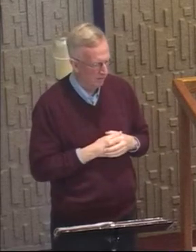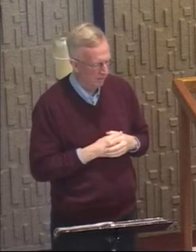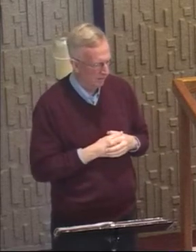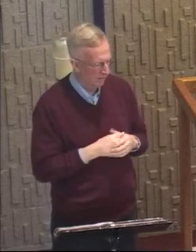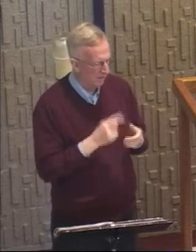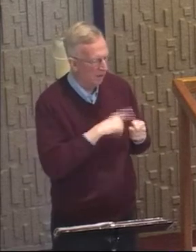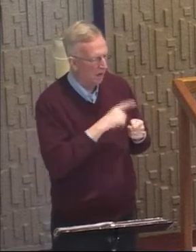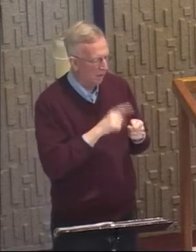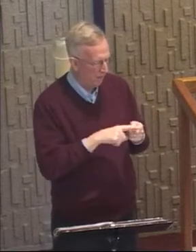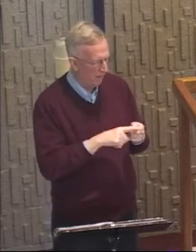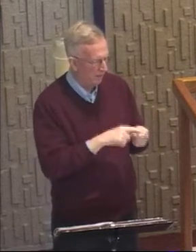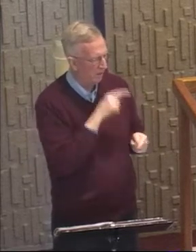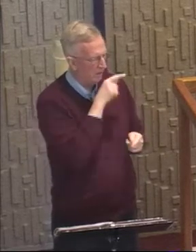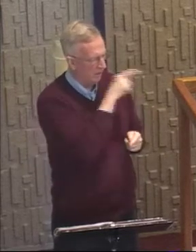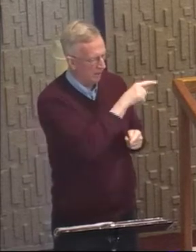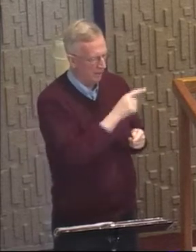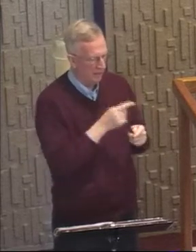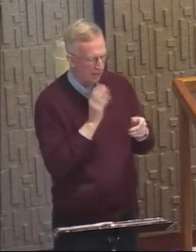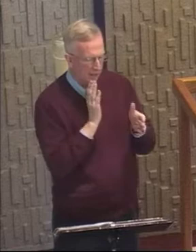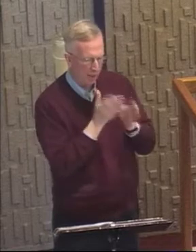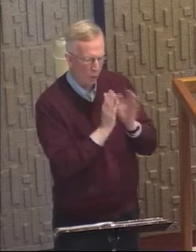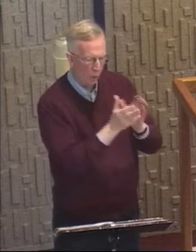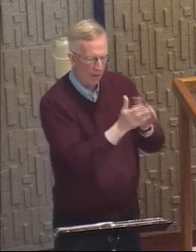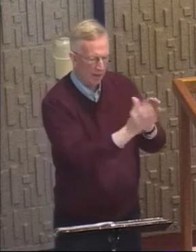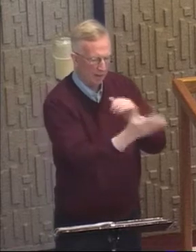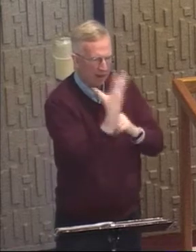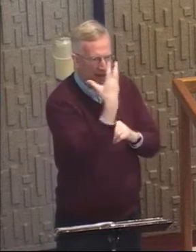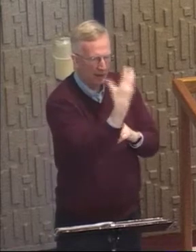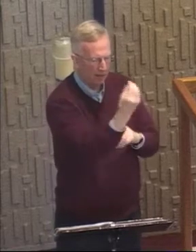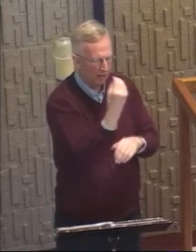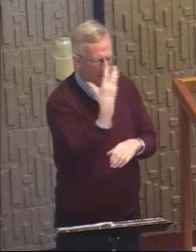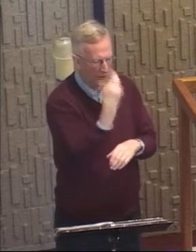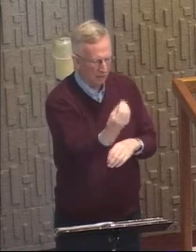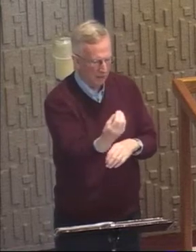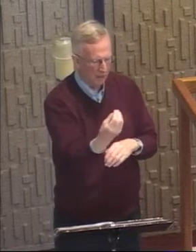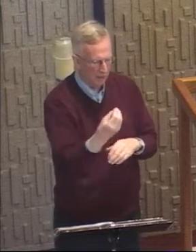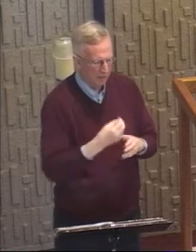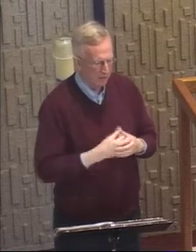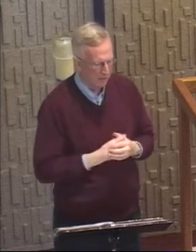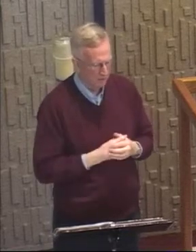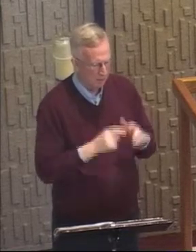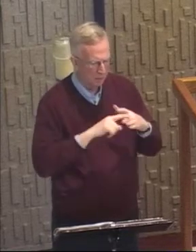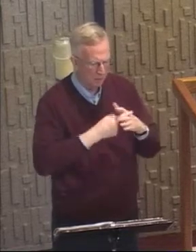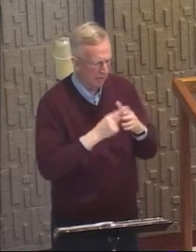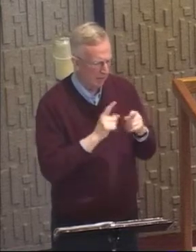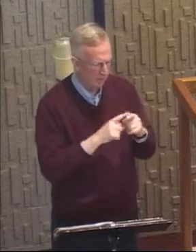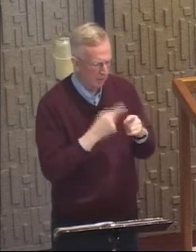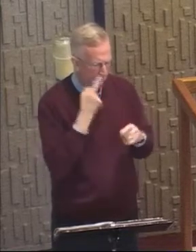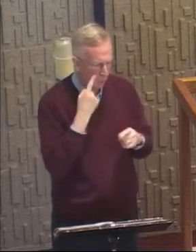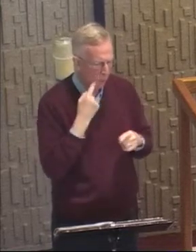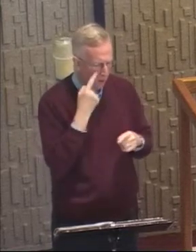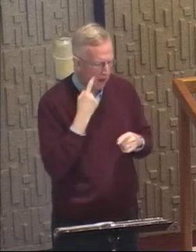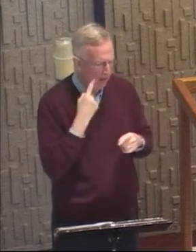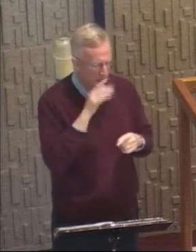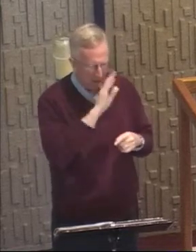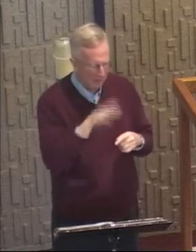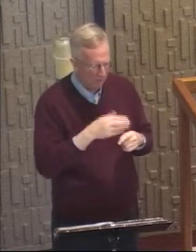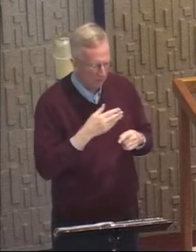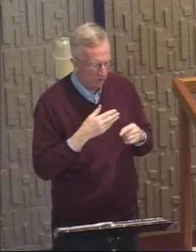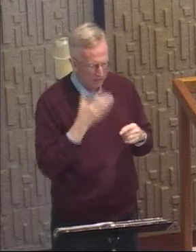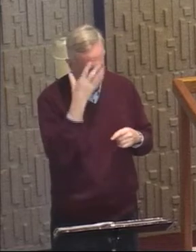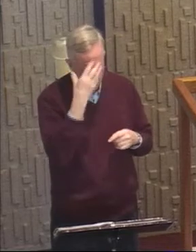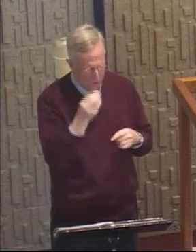run in the seminary grounds. And just, I couldn't believe it. And I started crying. I had never experienced anything like that.